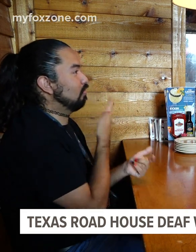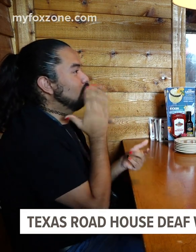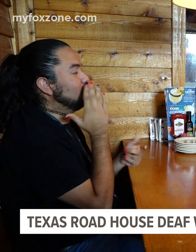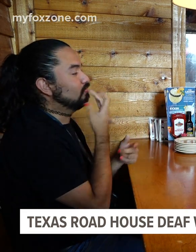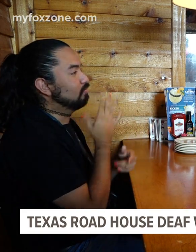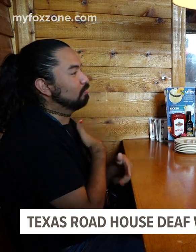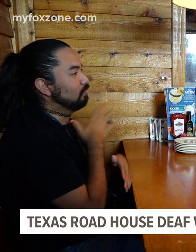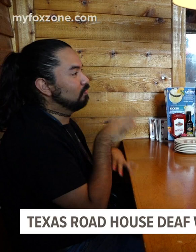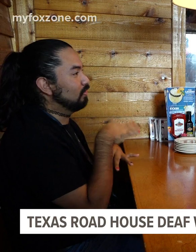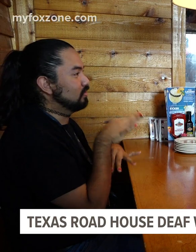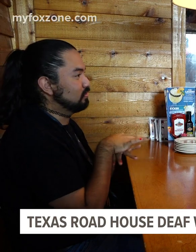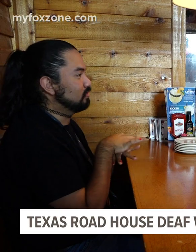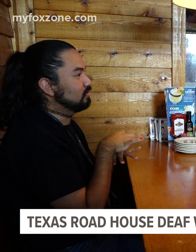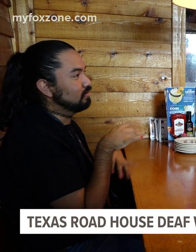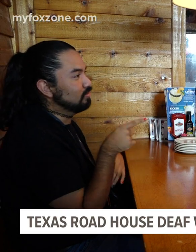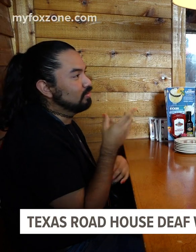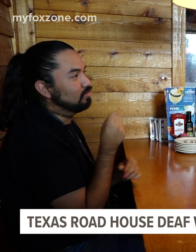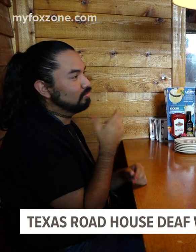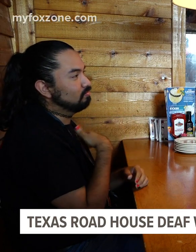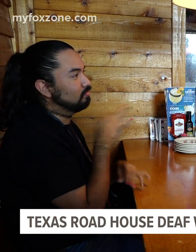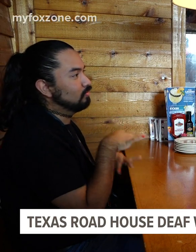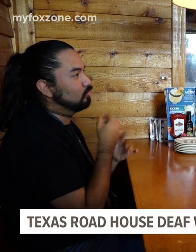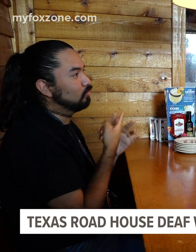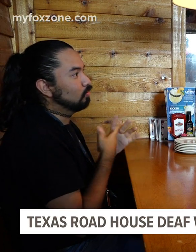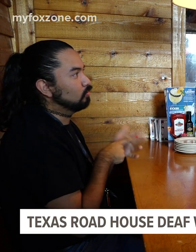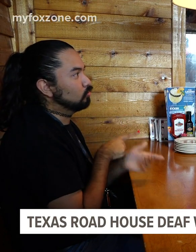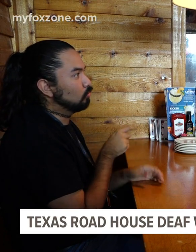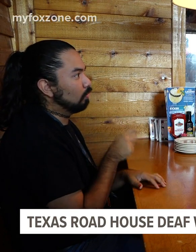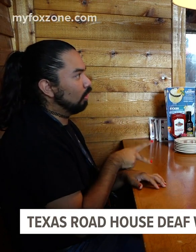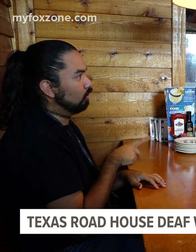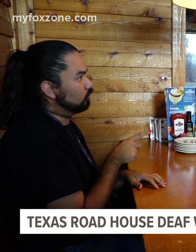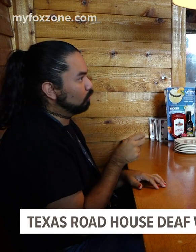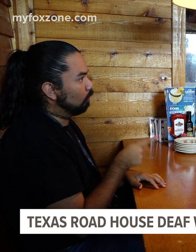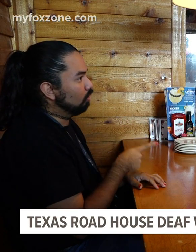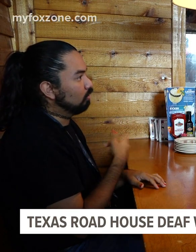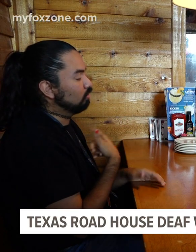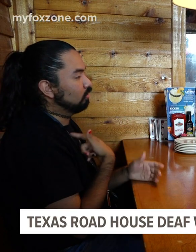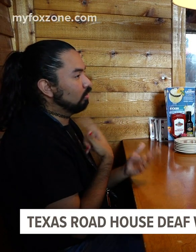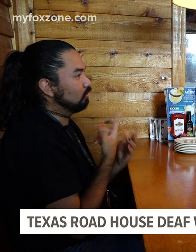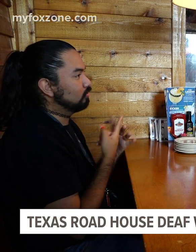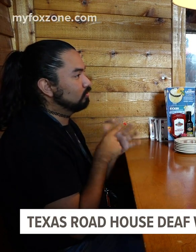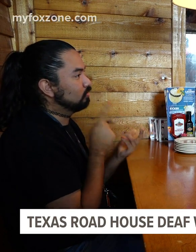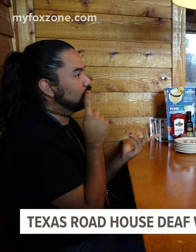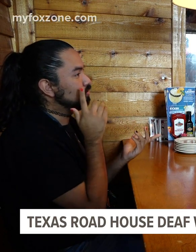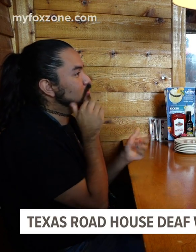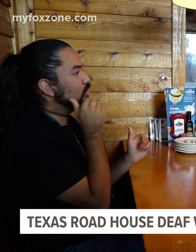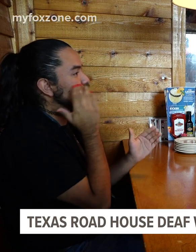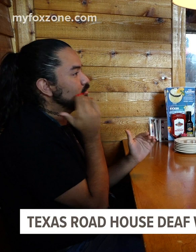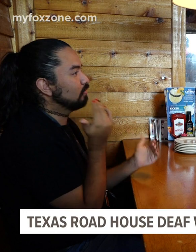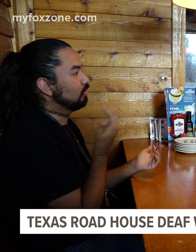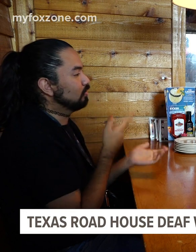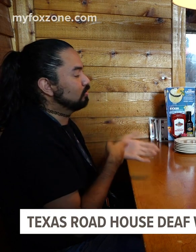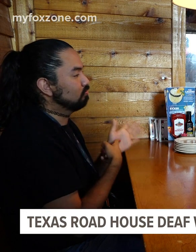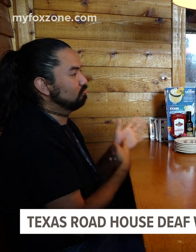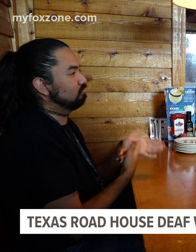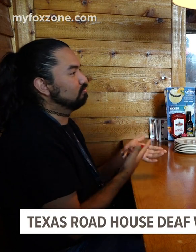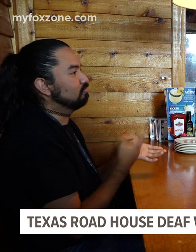actually cried. I got pretty emotional. My fiancé and I both did. He was asking me, Are you okay? It was just so